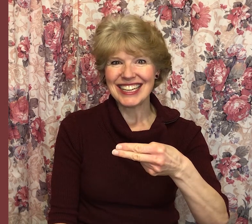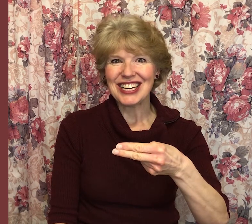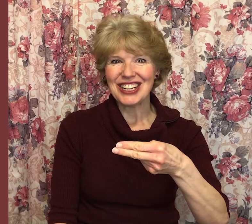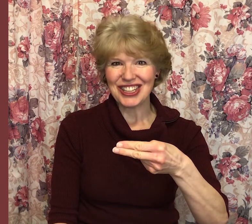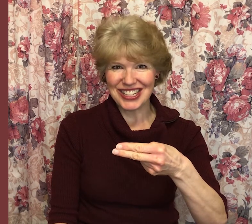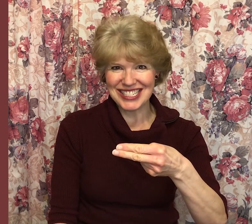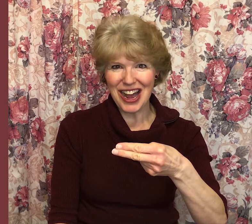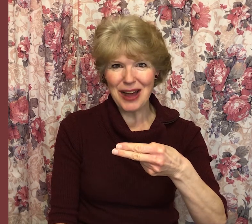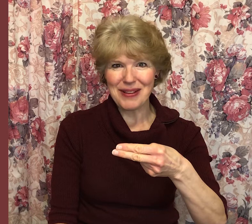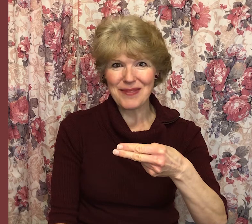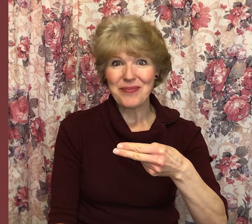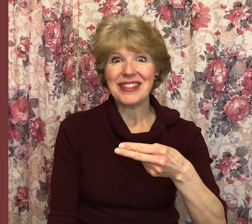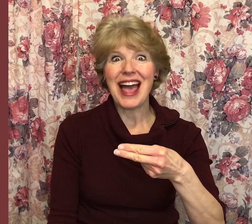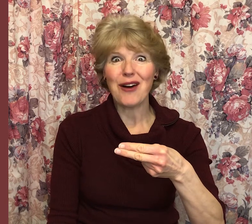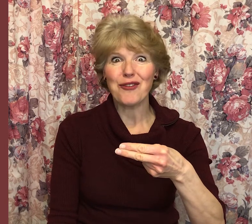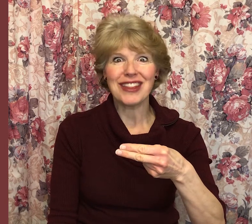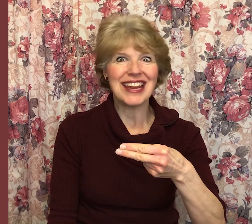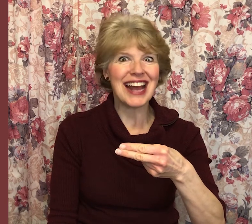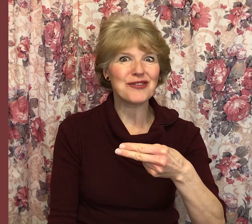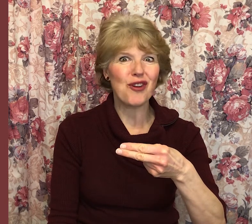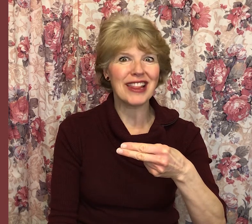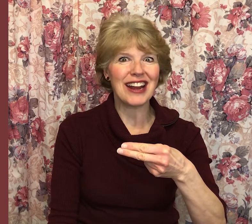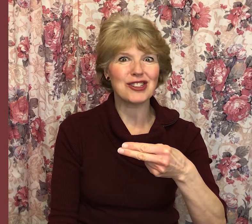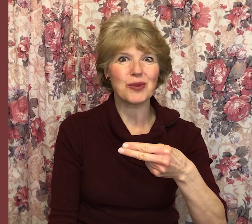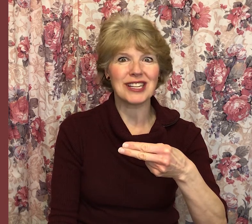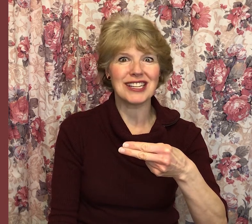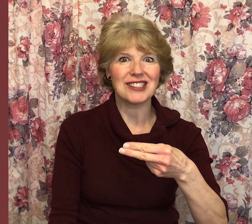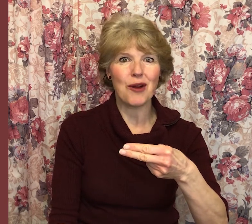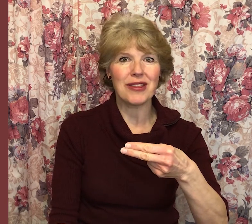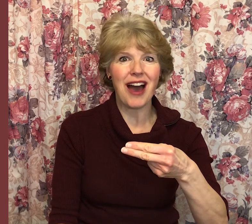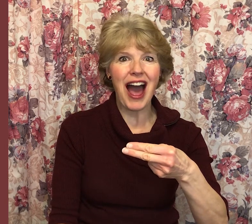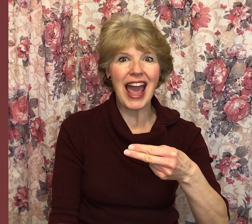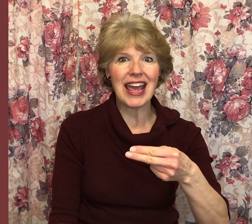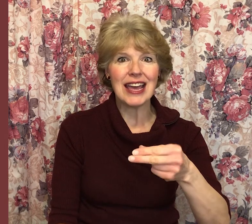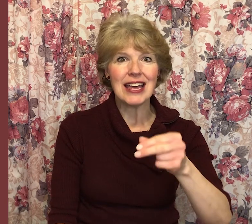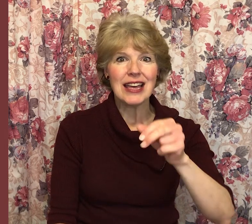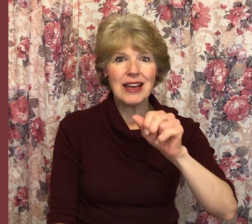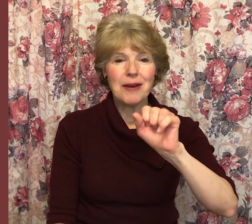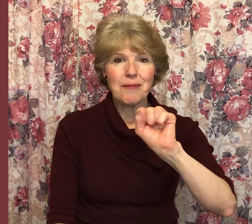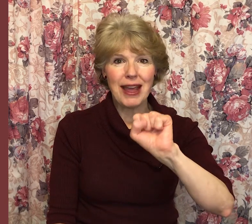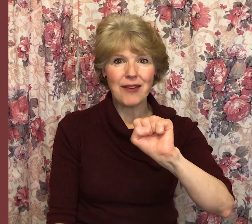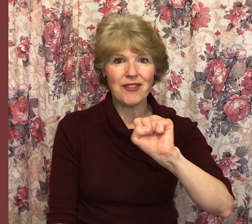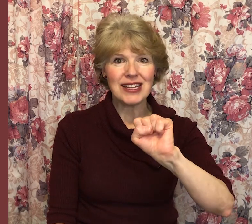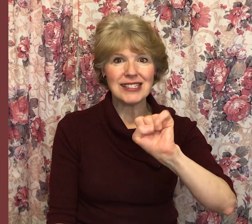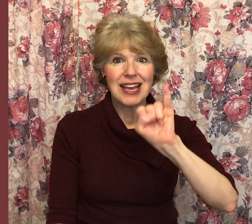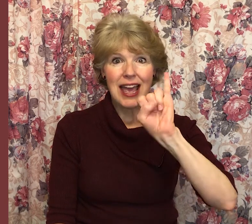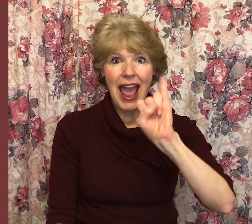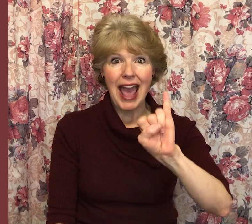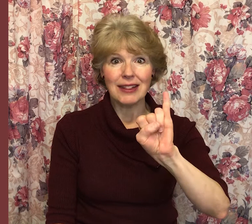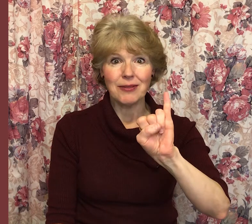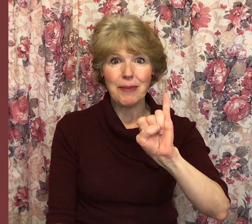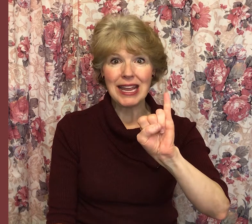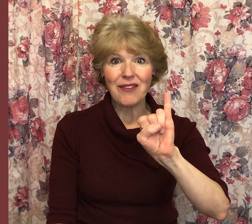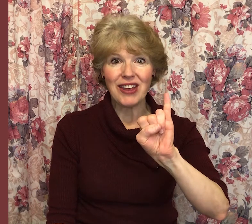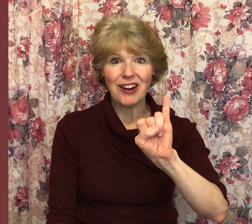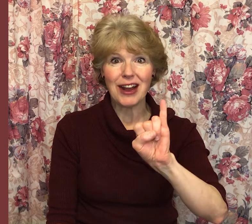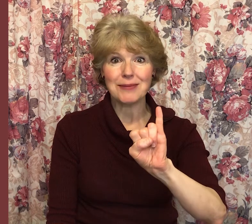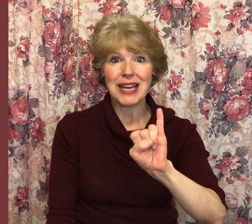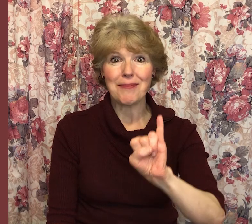Good job. Now for the next four letters, we're going to start with I. Make a fist and pinky finger comes up.